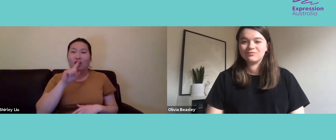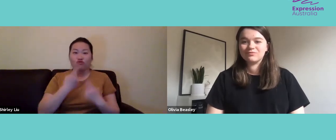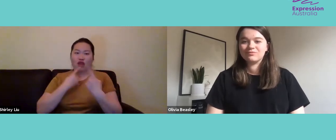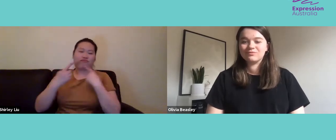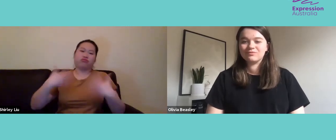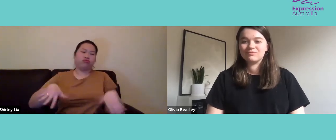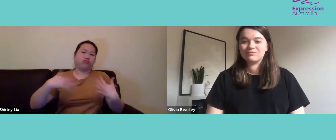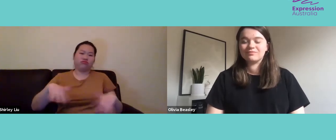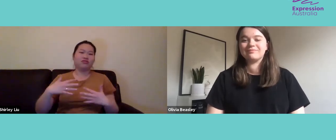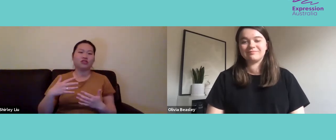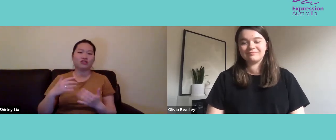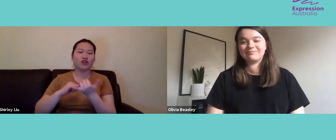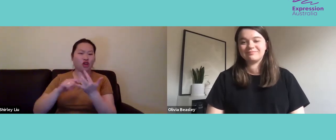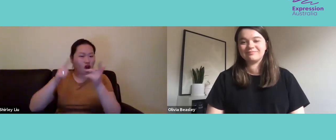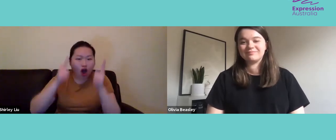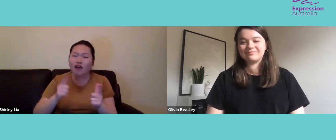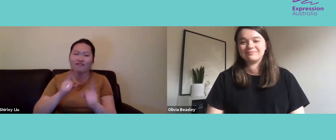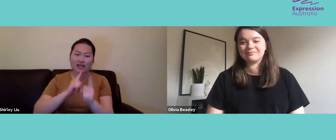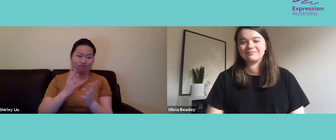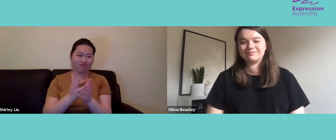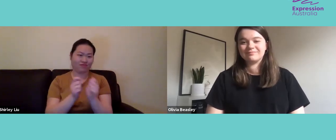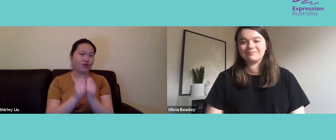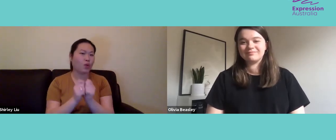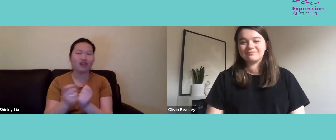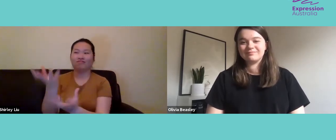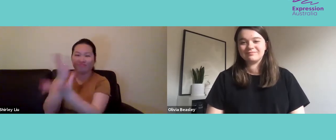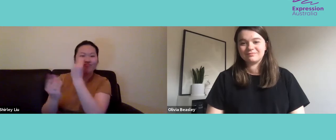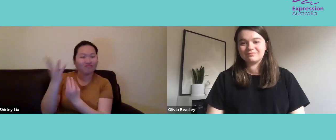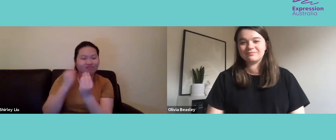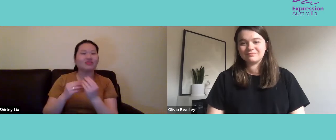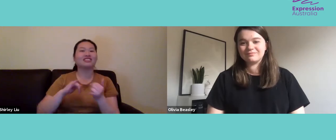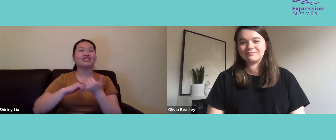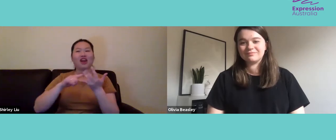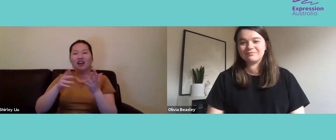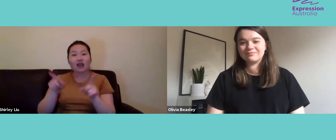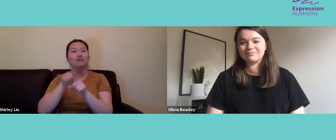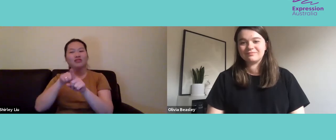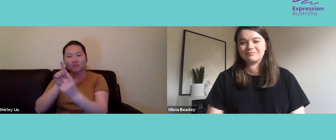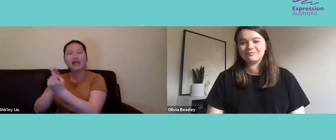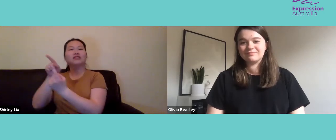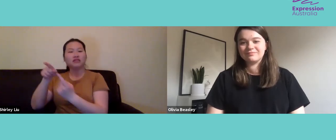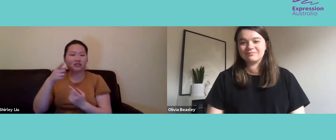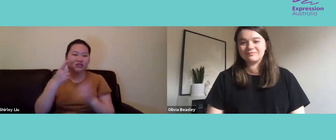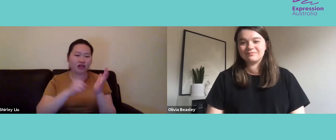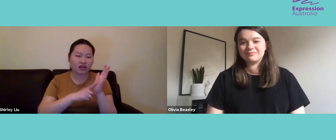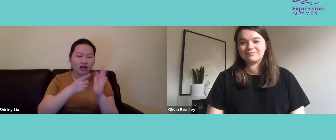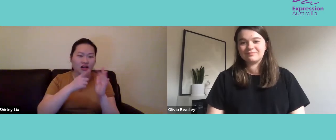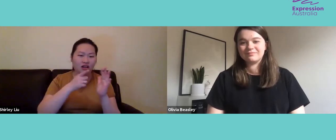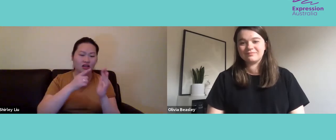I can't explain how valuable that was. It was just such a big learning for me. And